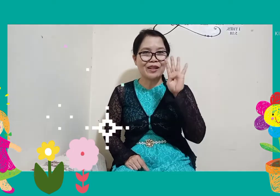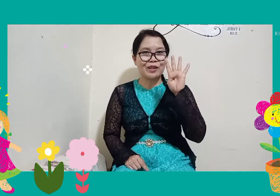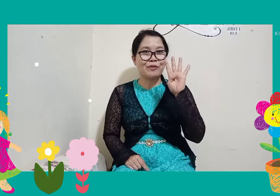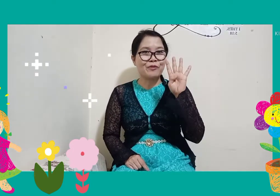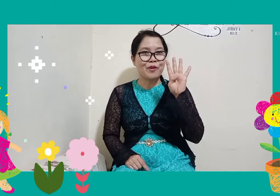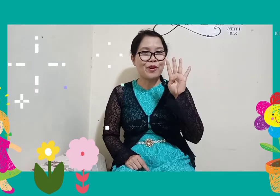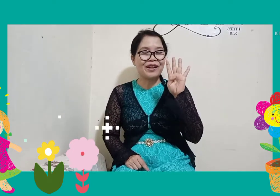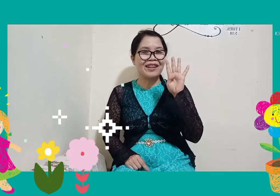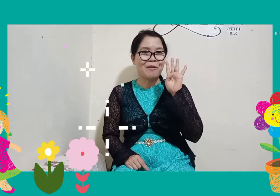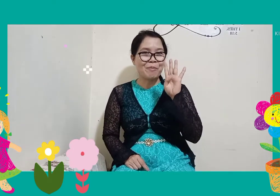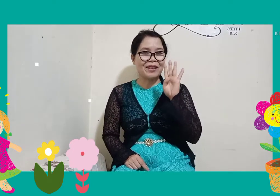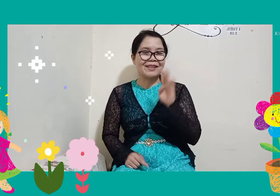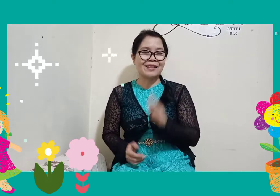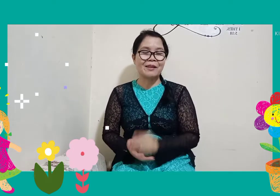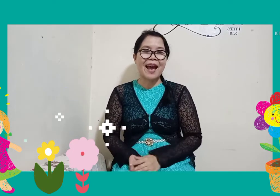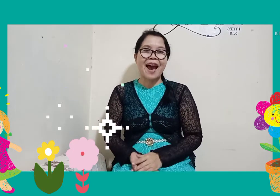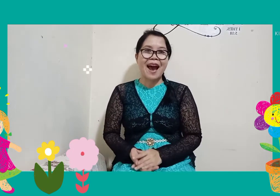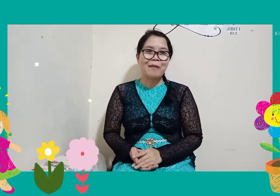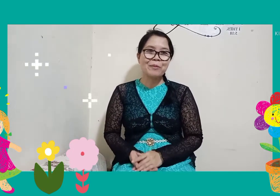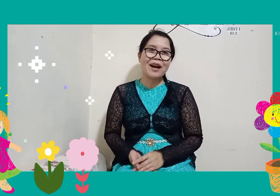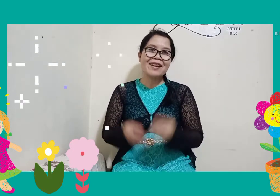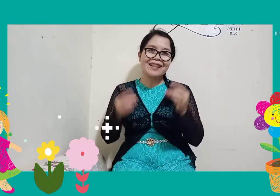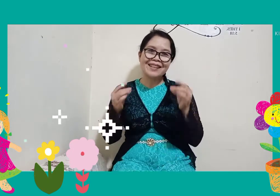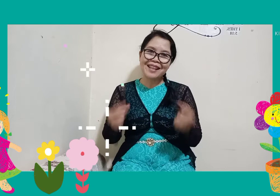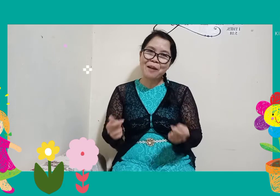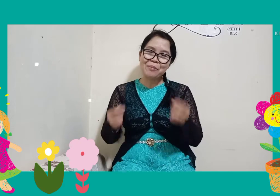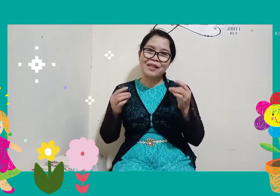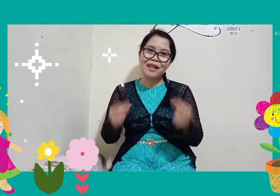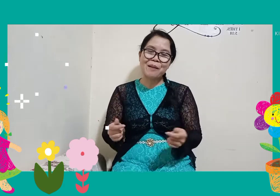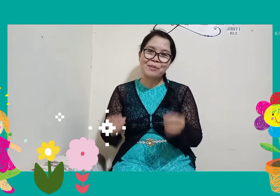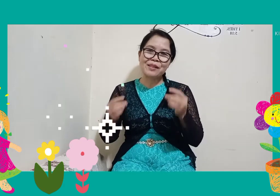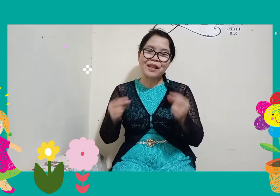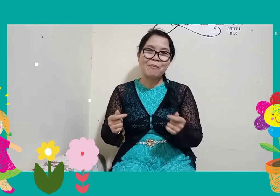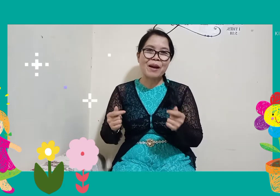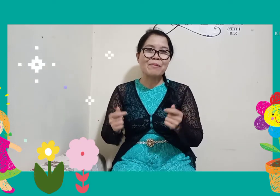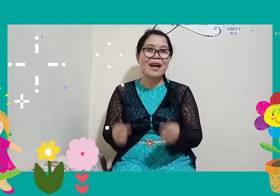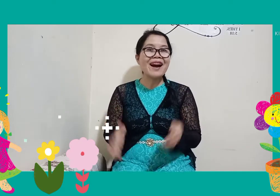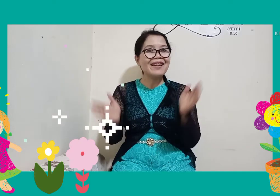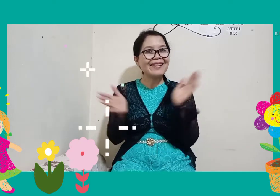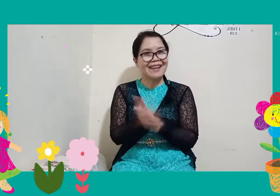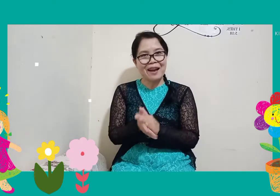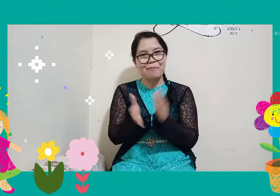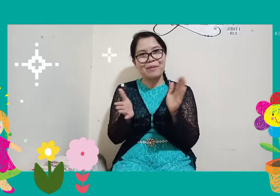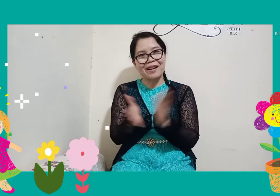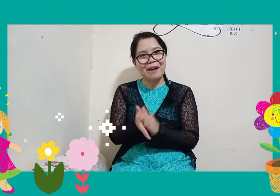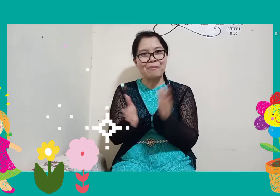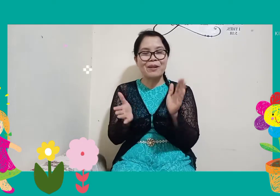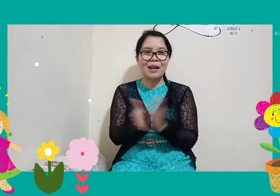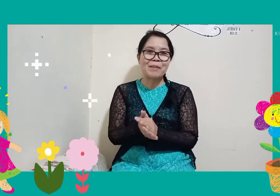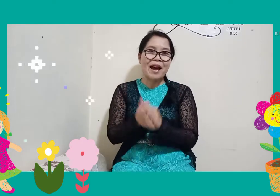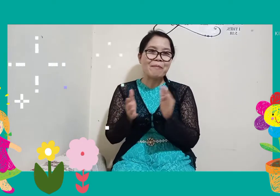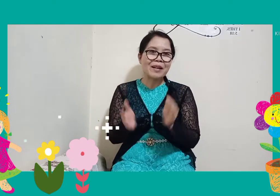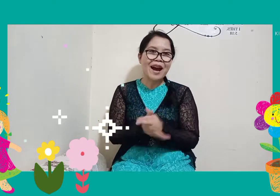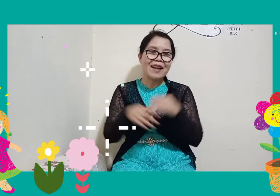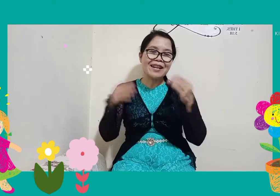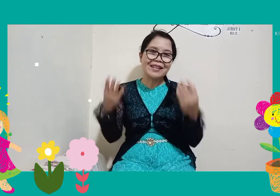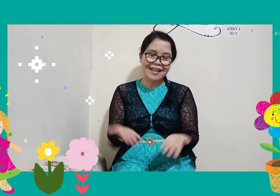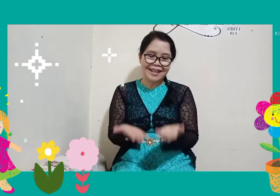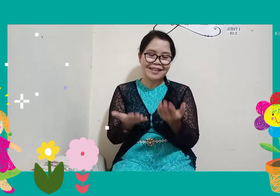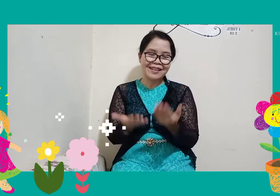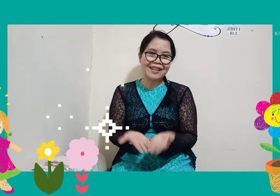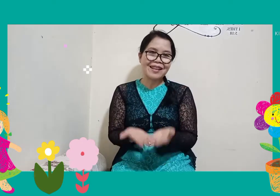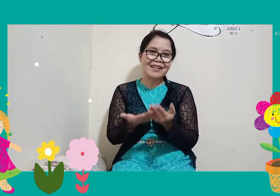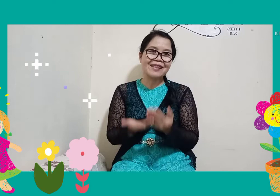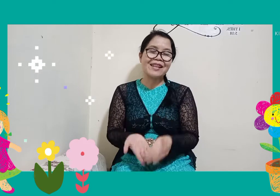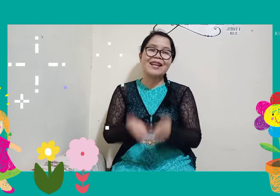all together, the four parts. I'm gonna snap, snap, snap. I'm gonna clap, clap, clap. I'm gonna